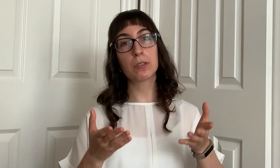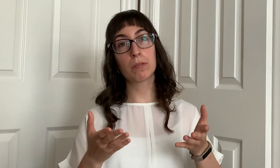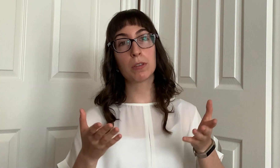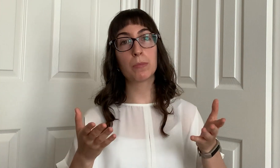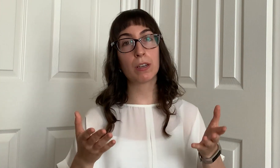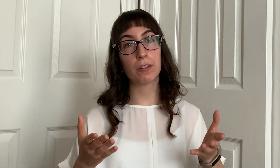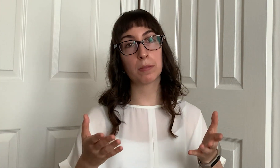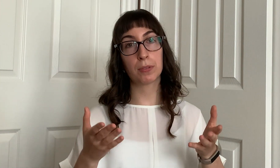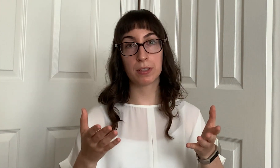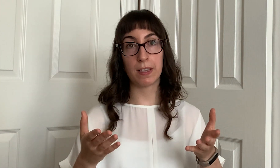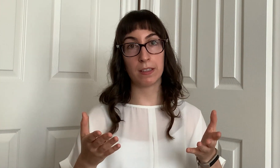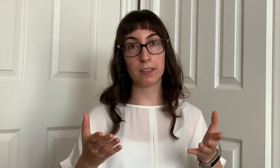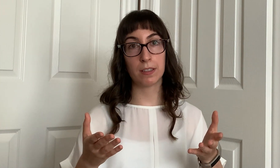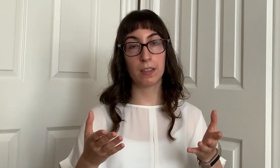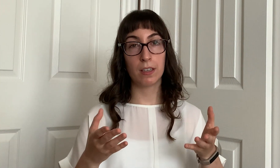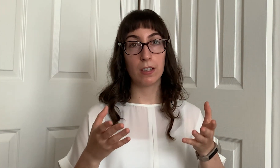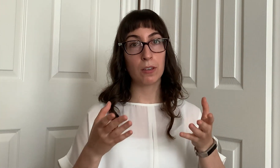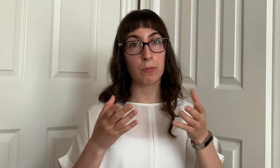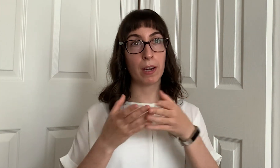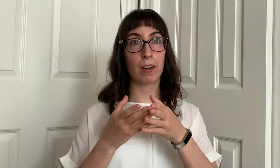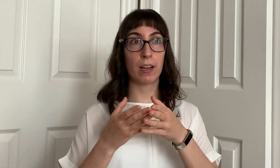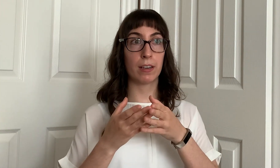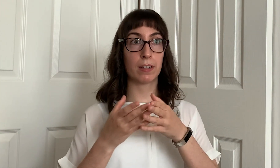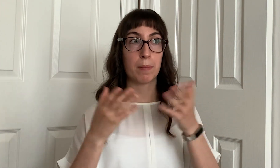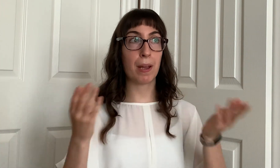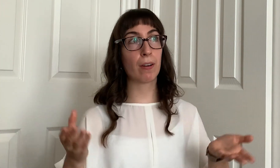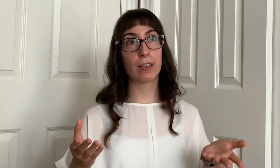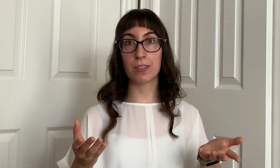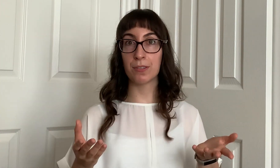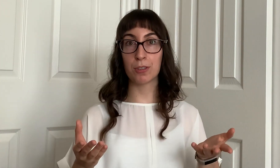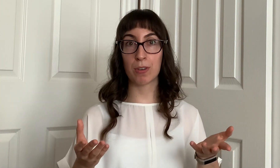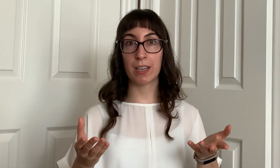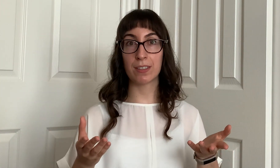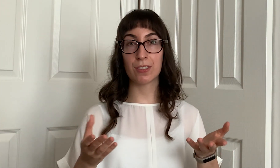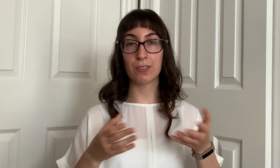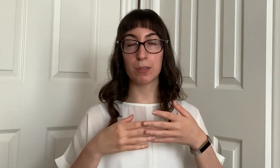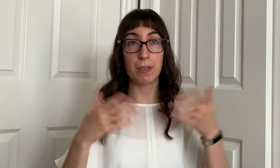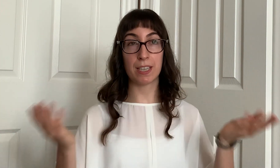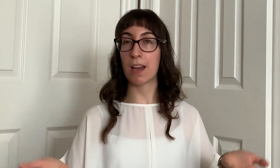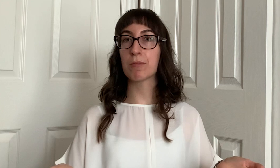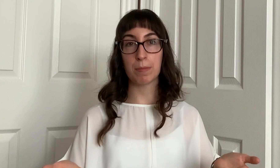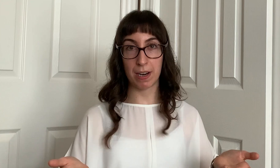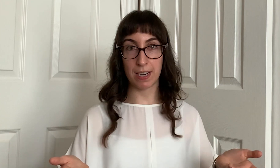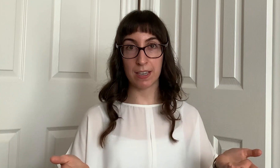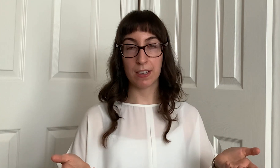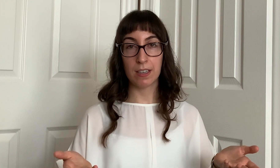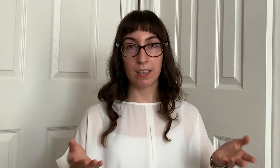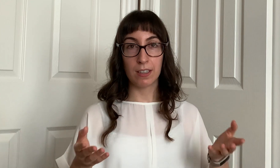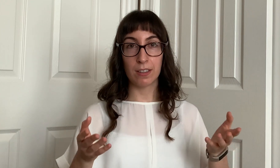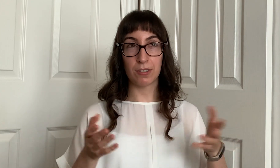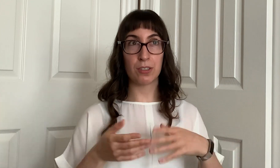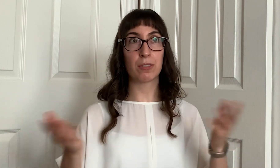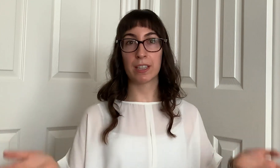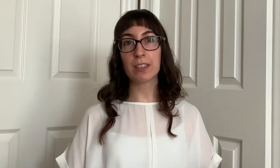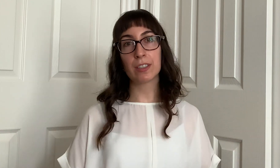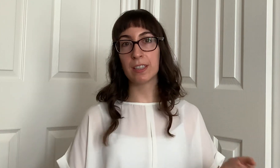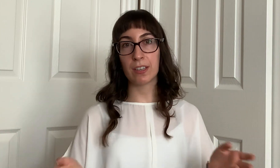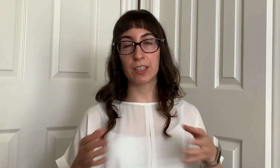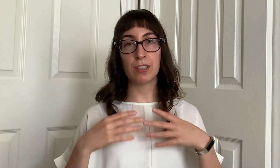to serve them 100 percent where comparing to trying to speak to everybody there's no clarity there